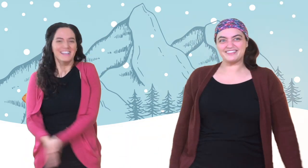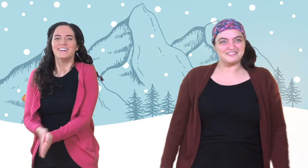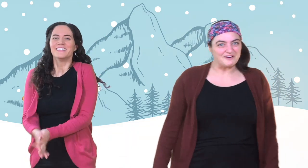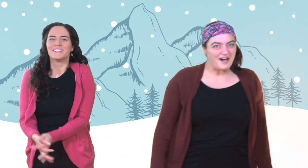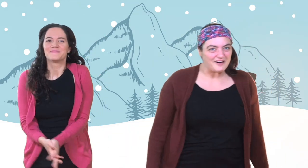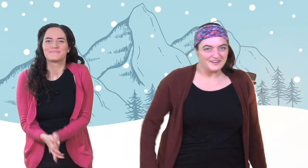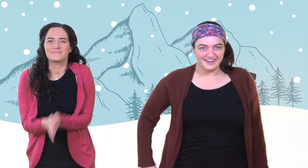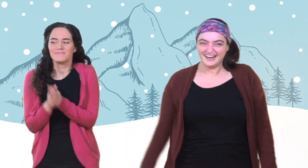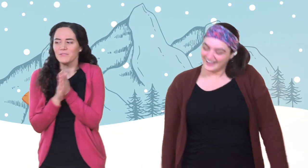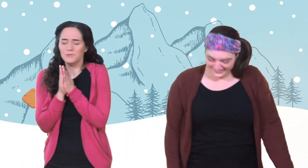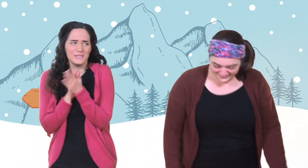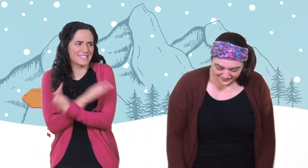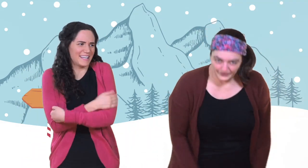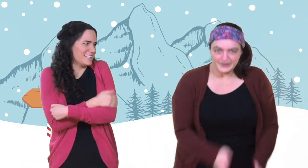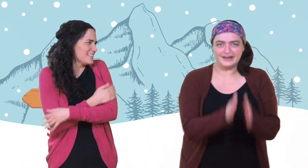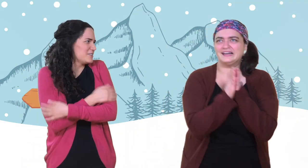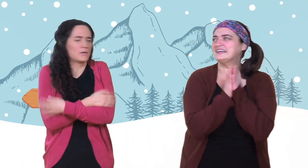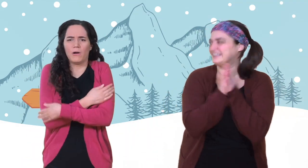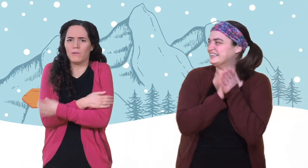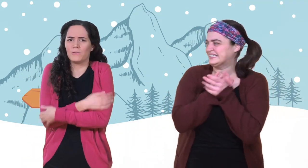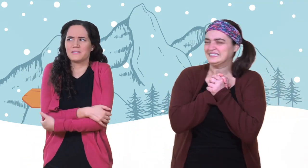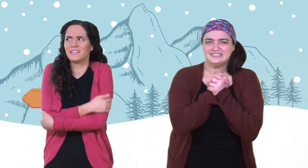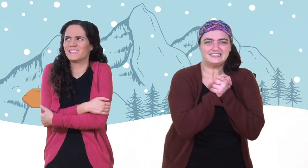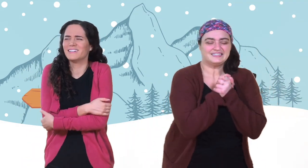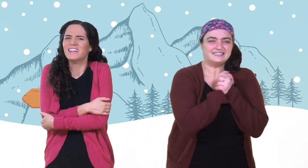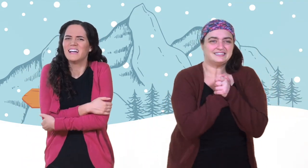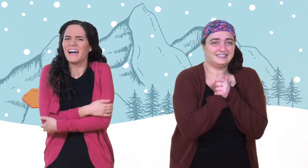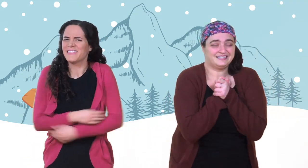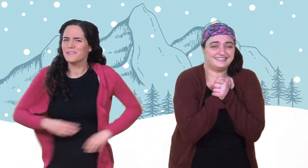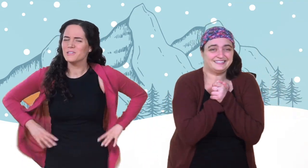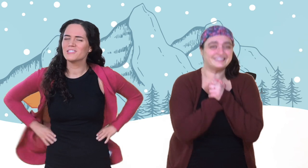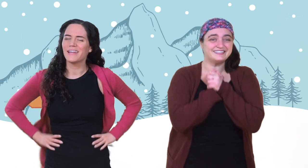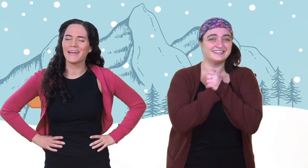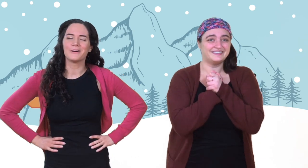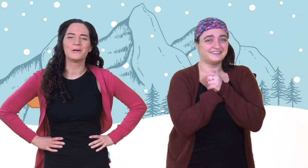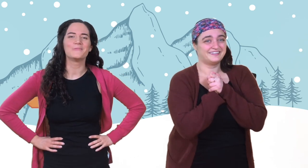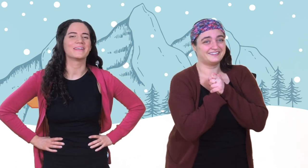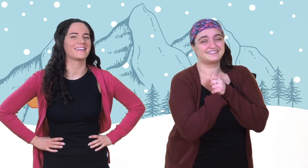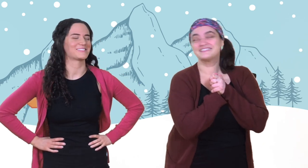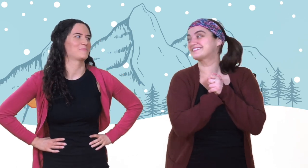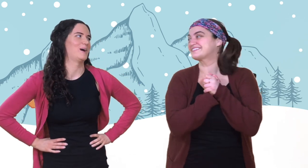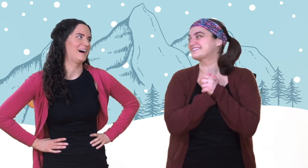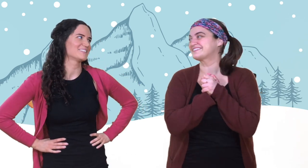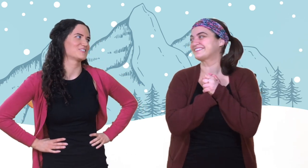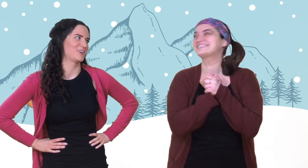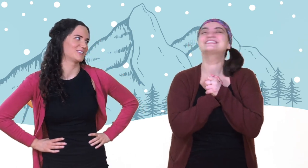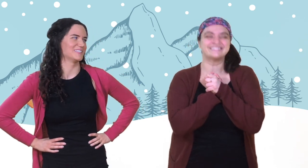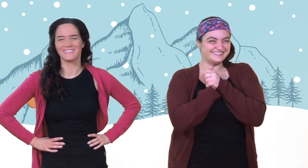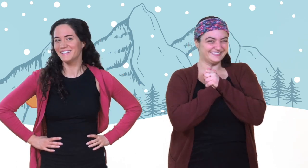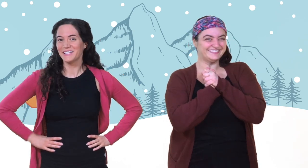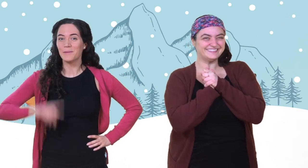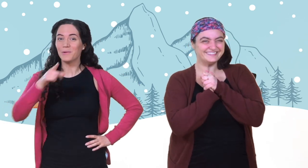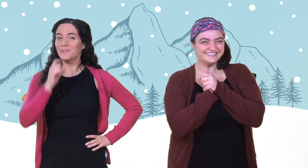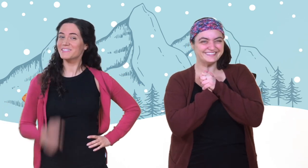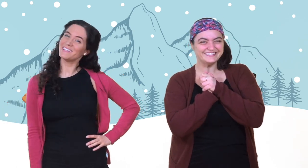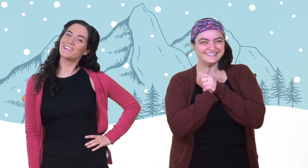Good throw! Oh, it's getting a little cold here. I think we should head home and get some hot chocolate. But we'll see you on